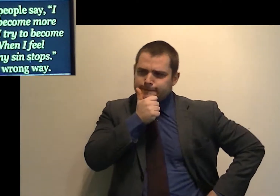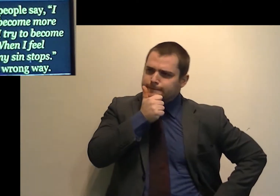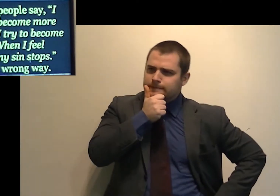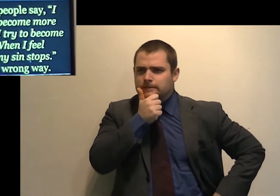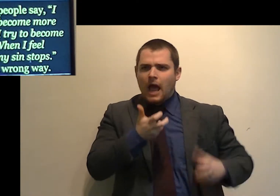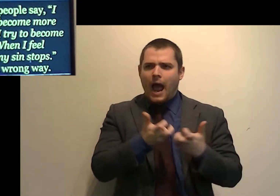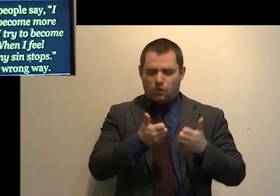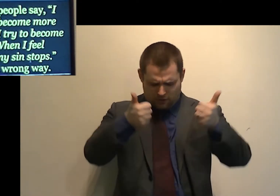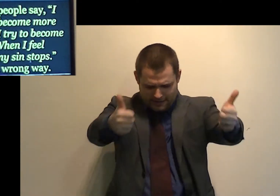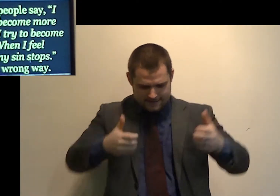become happy.